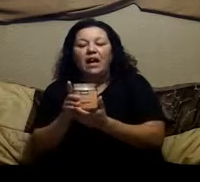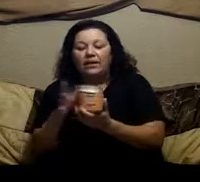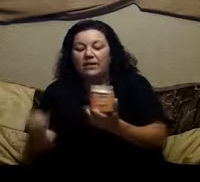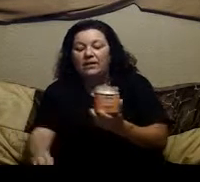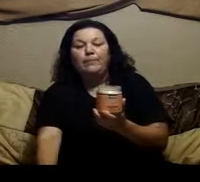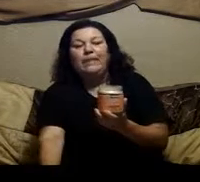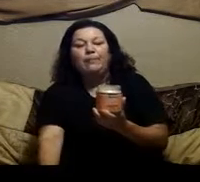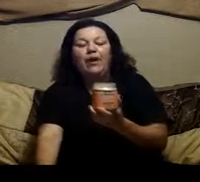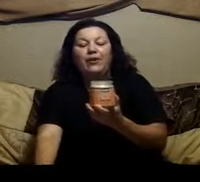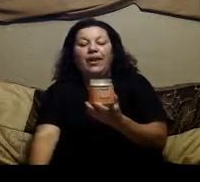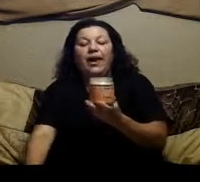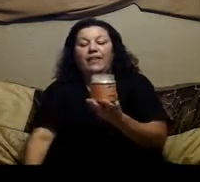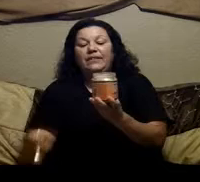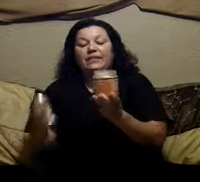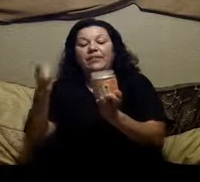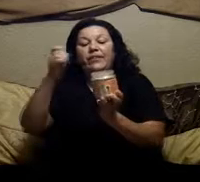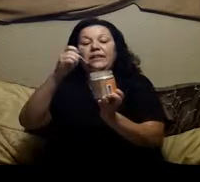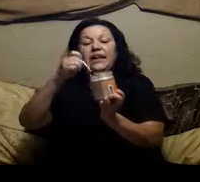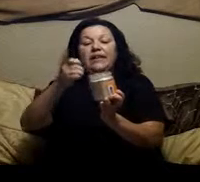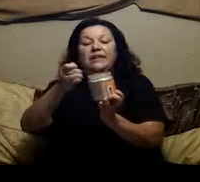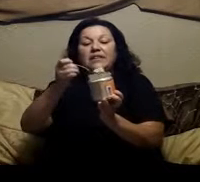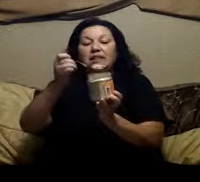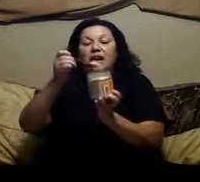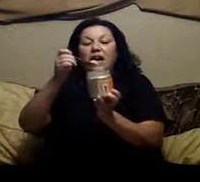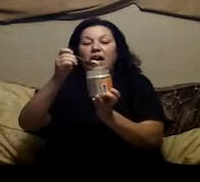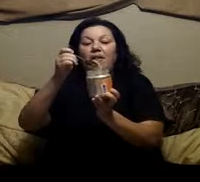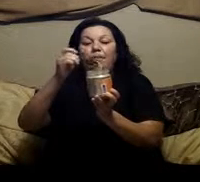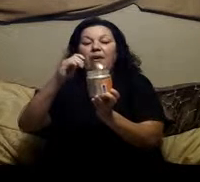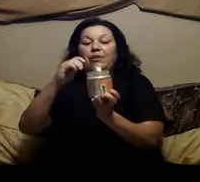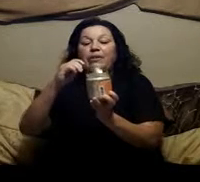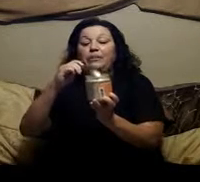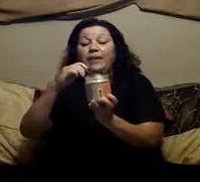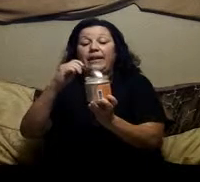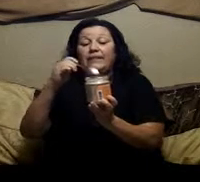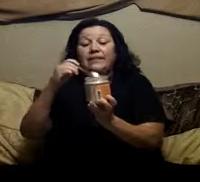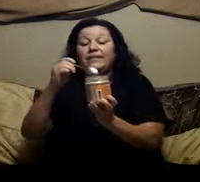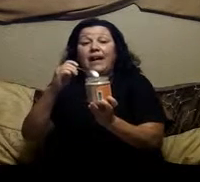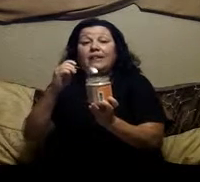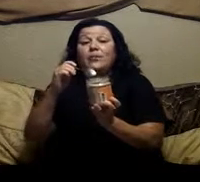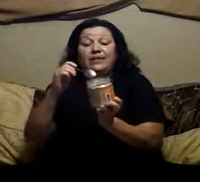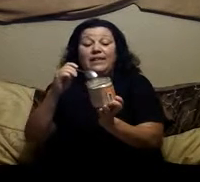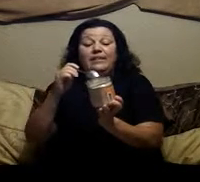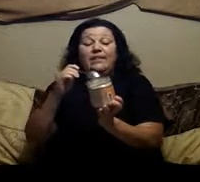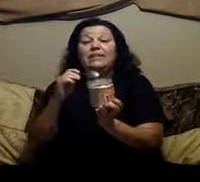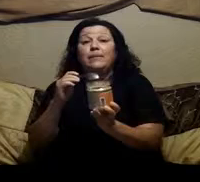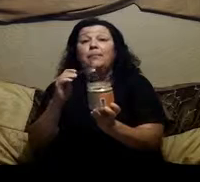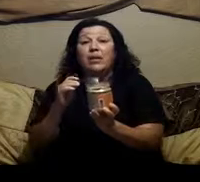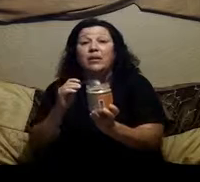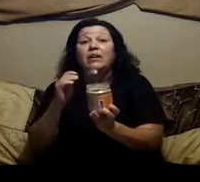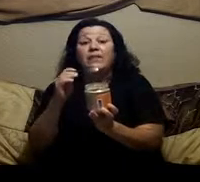got to be the powder and this is a very light Powder and and it's exactly what it says. It's the bark of